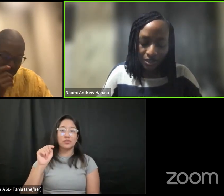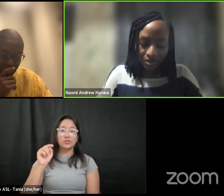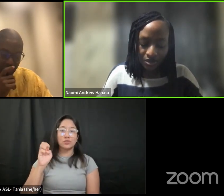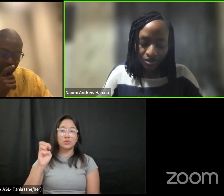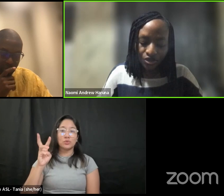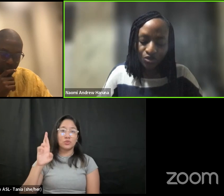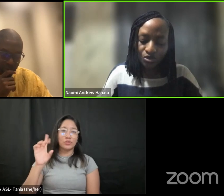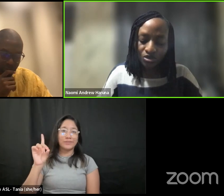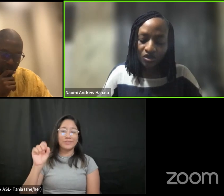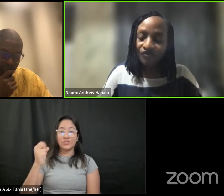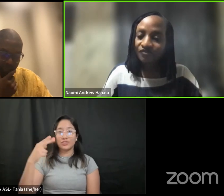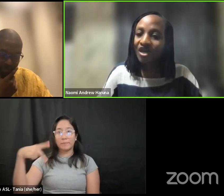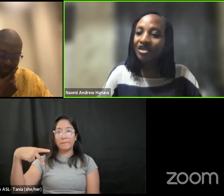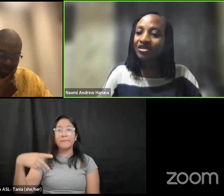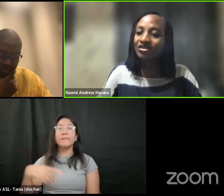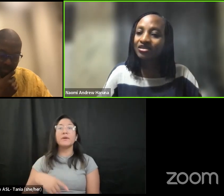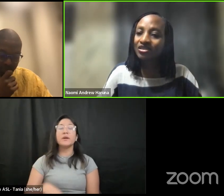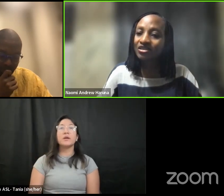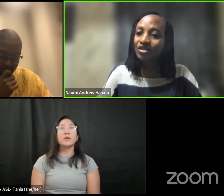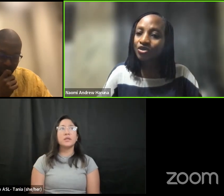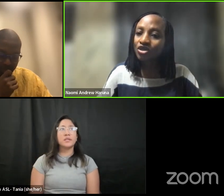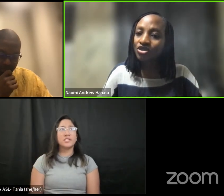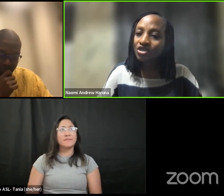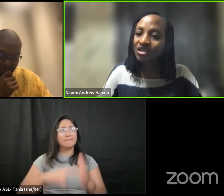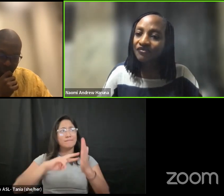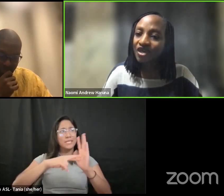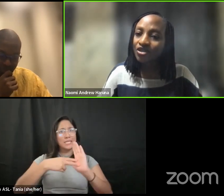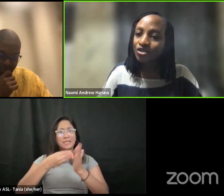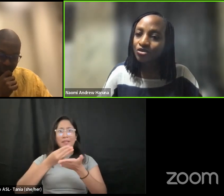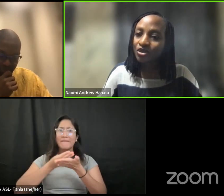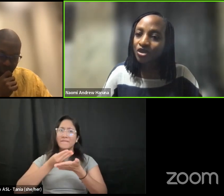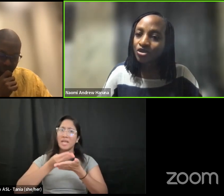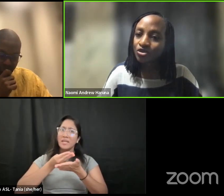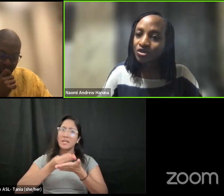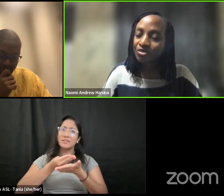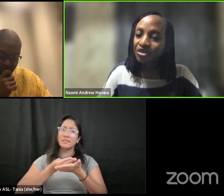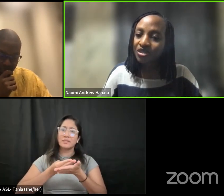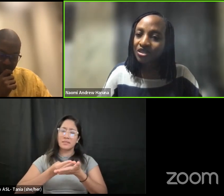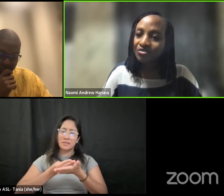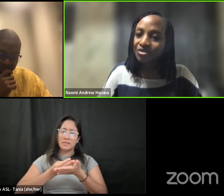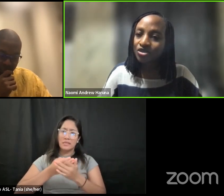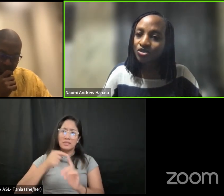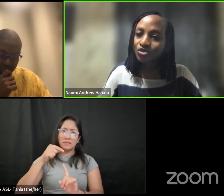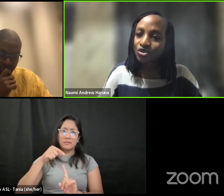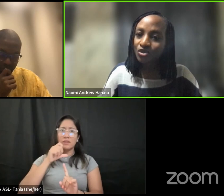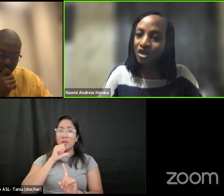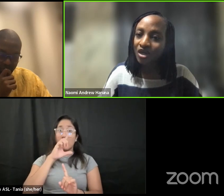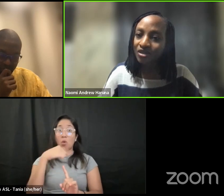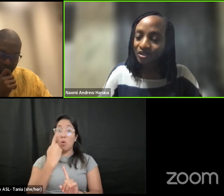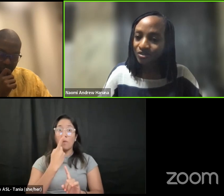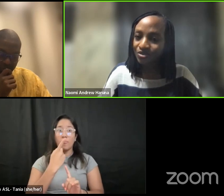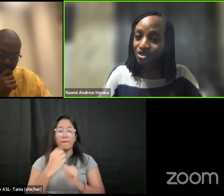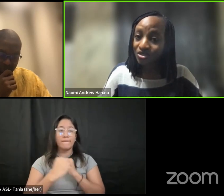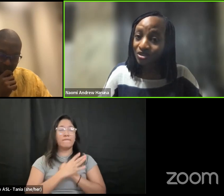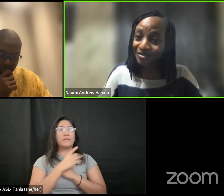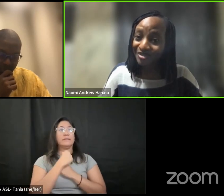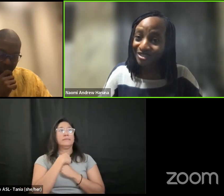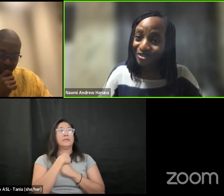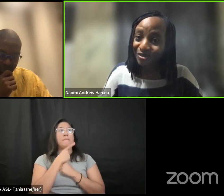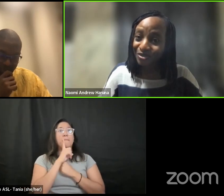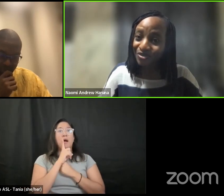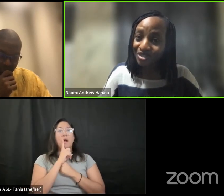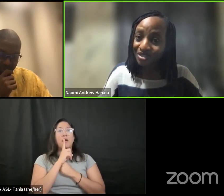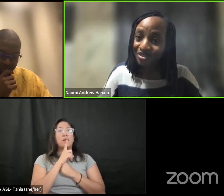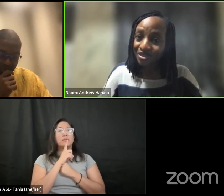you make use of finances that would not just affect you but also the person that makes you who you are which is your